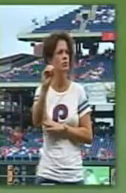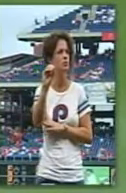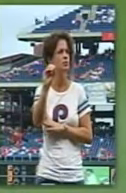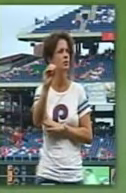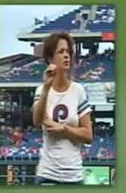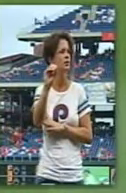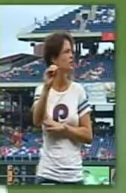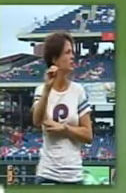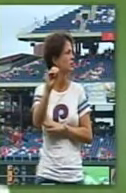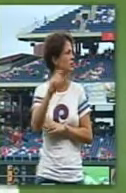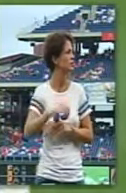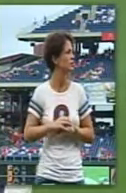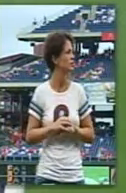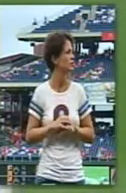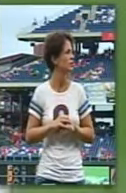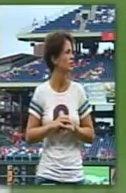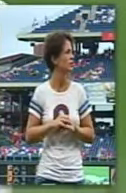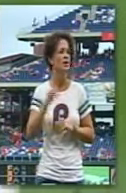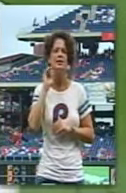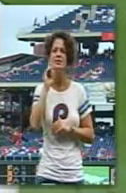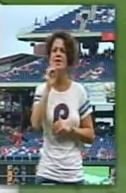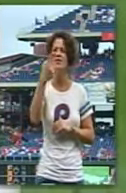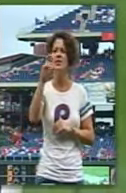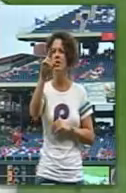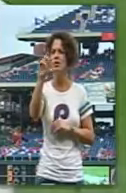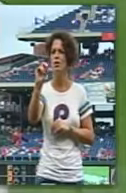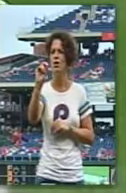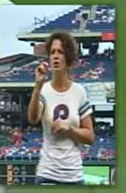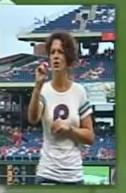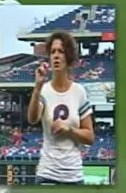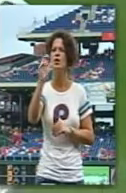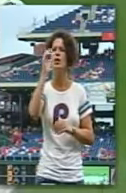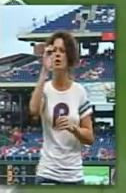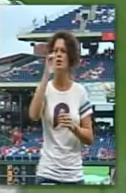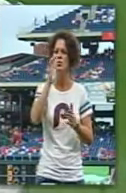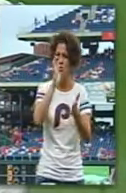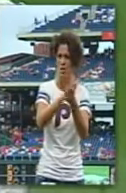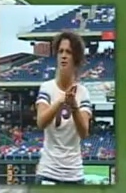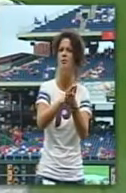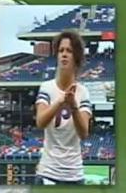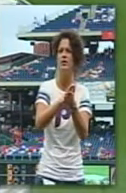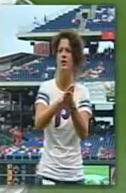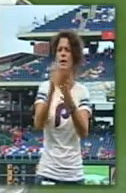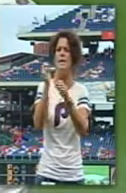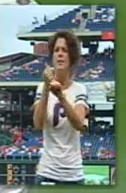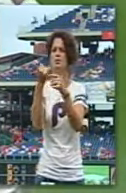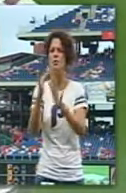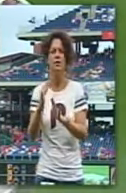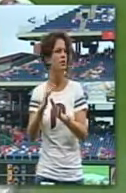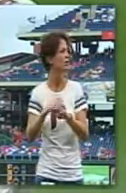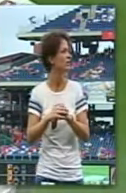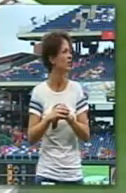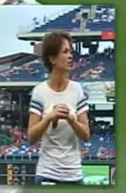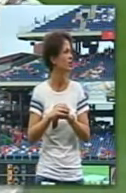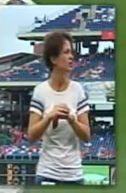Hoy, a deaf hero documenting the life of deaf baseball player Dummy Hoy, which was